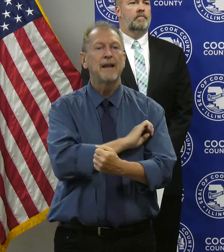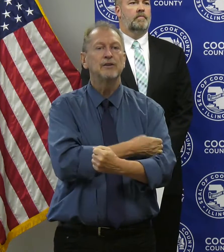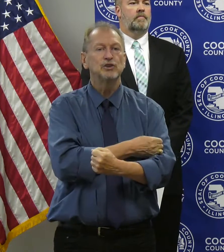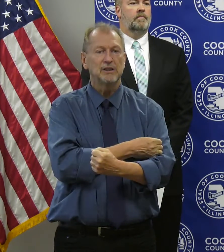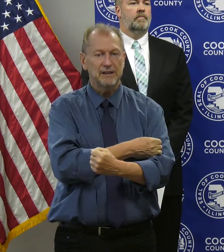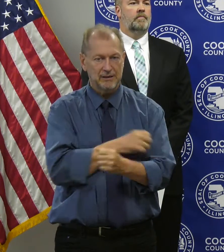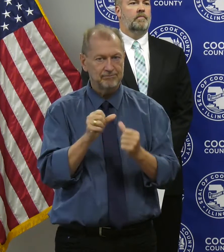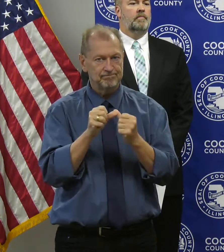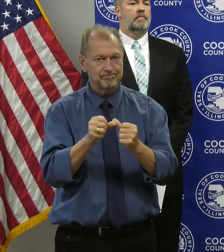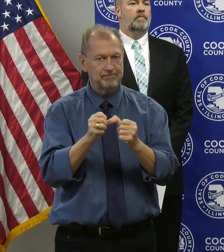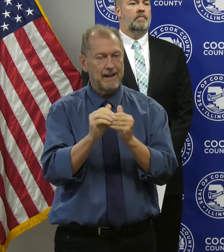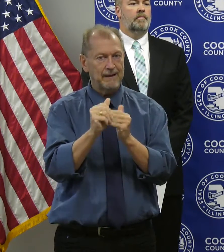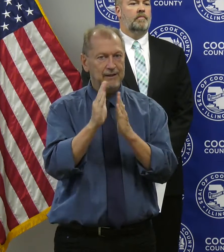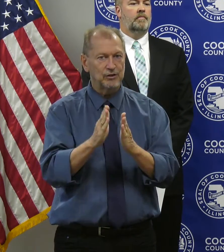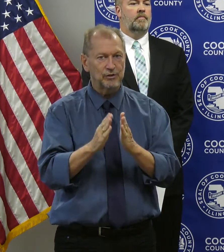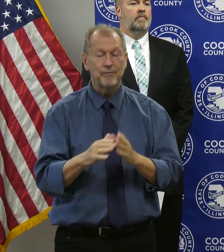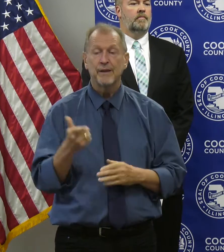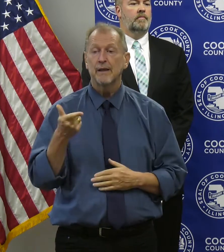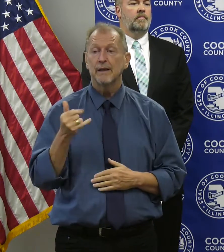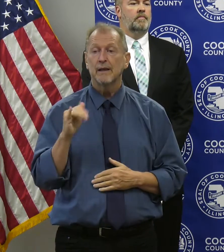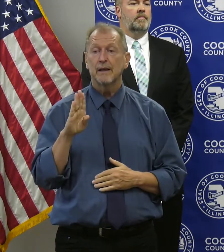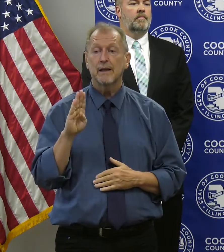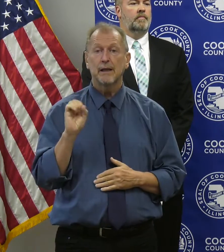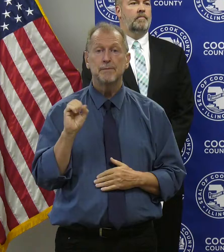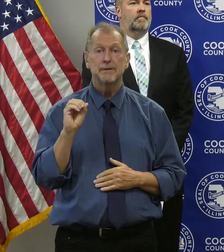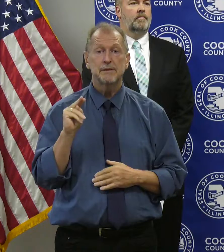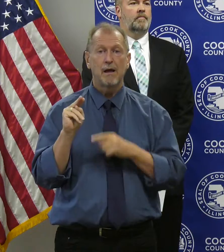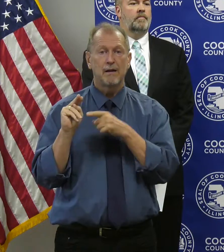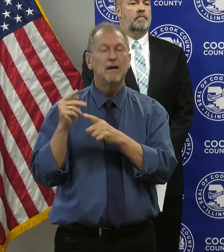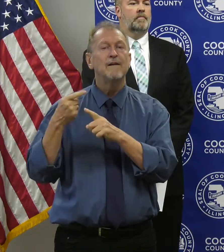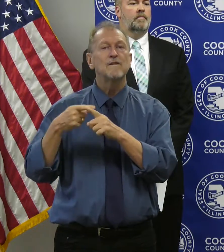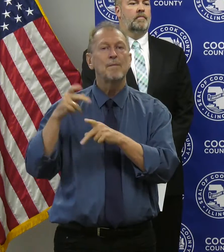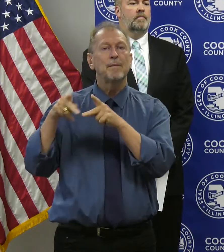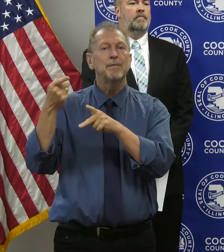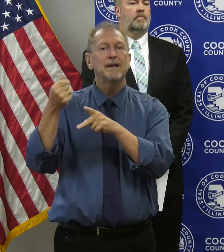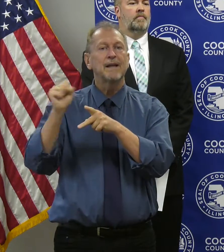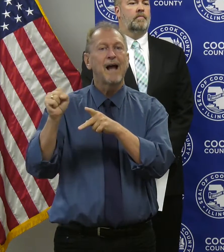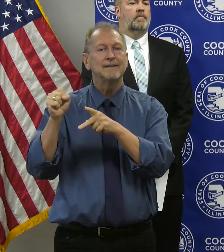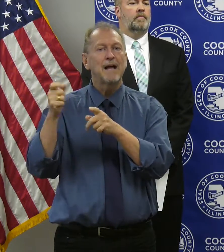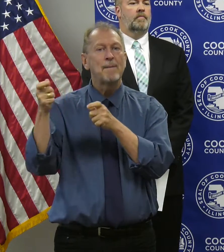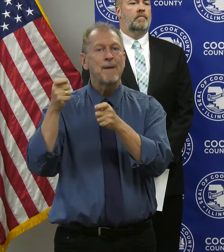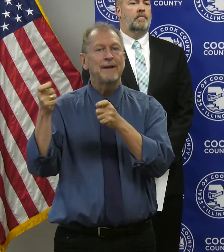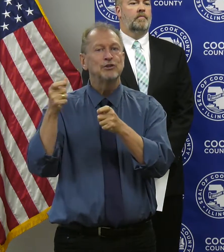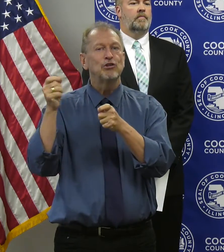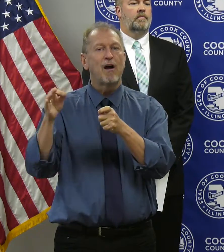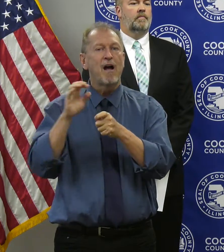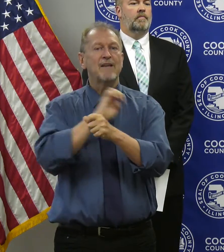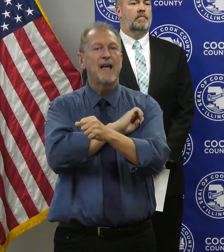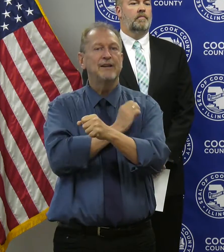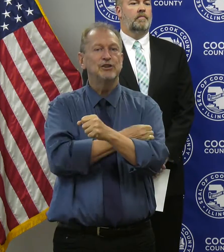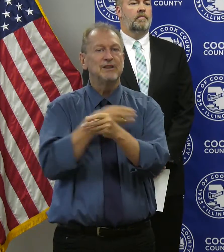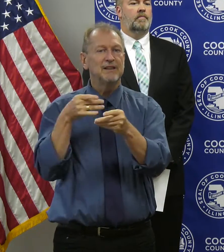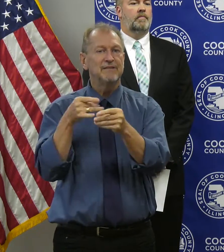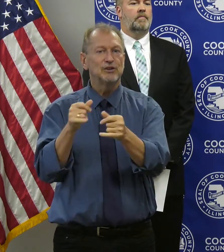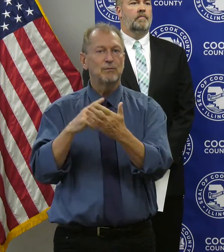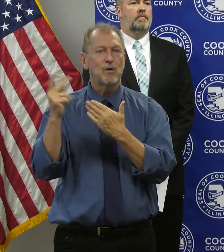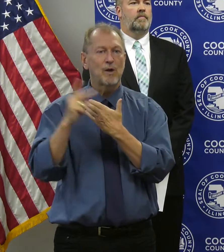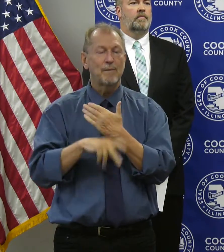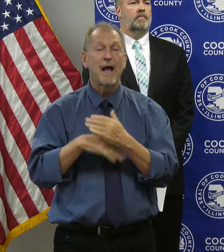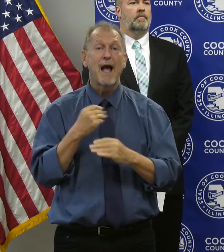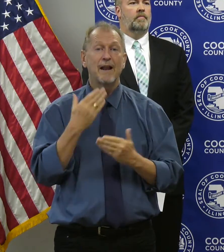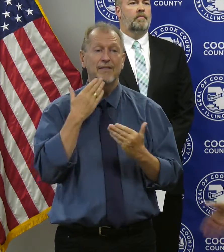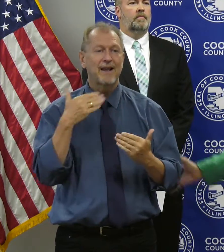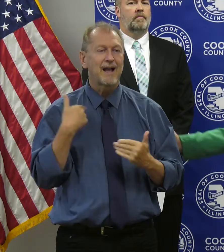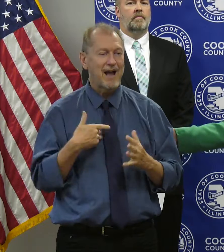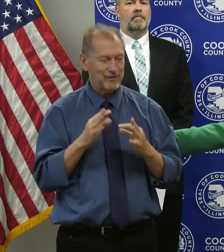Now I'd like to turn it over to Jean Gibson, People's Gas Manager of Energy Efficient Programs. Before I conclude, I'd like to thank